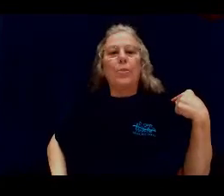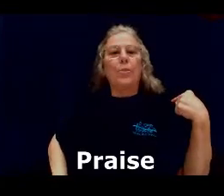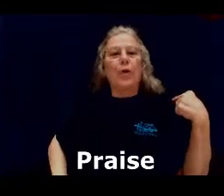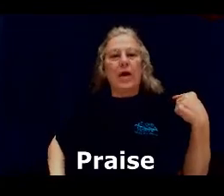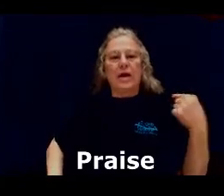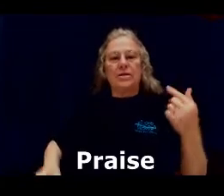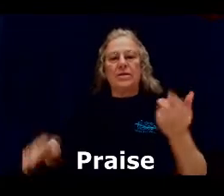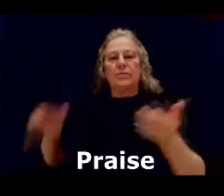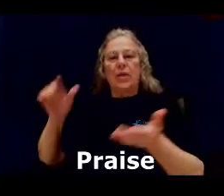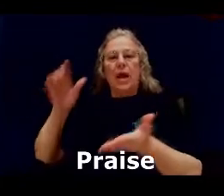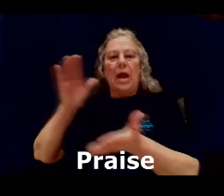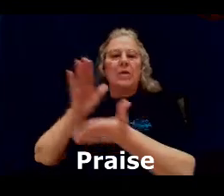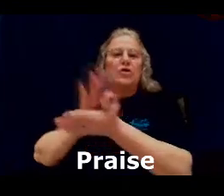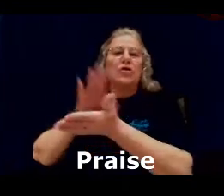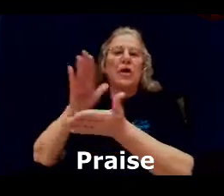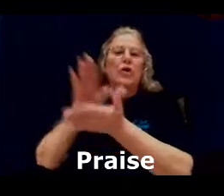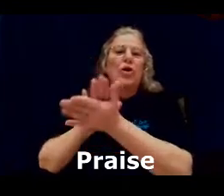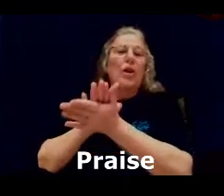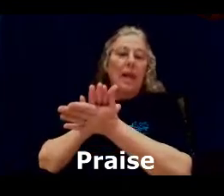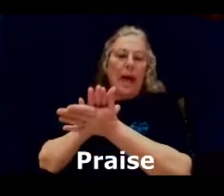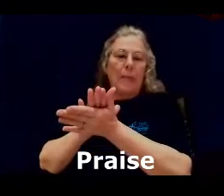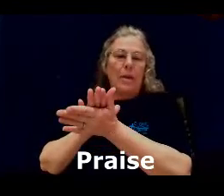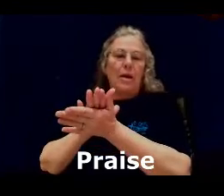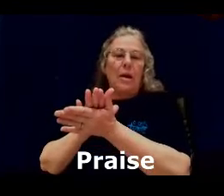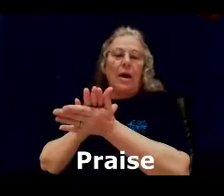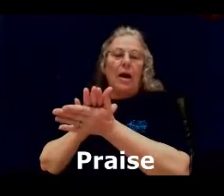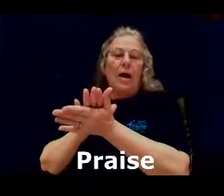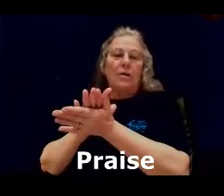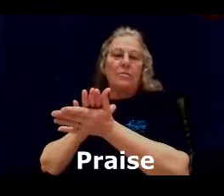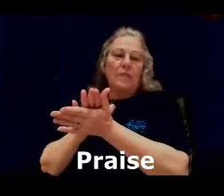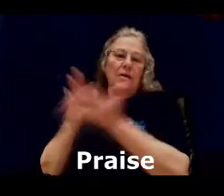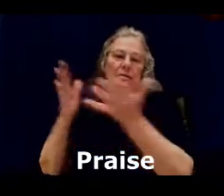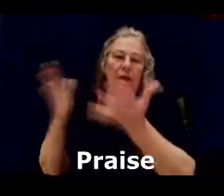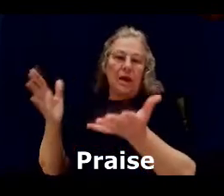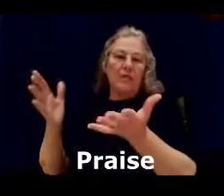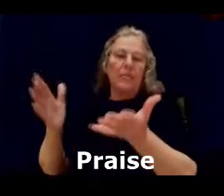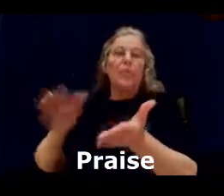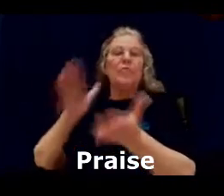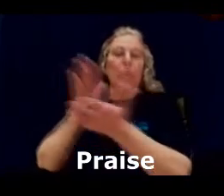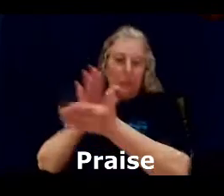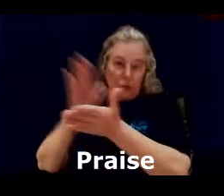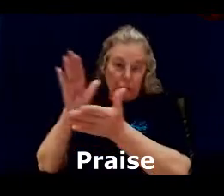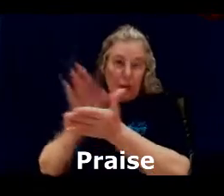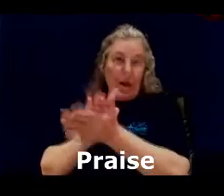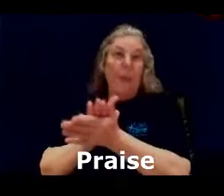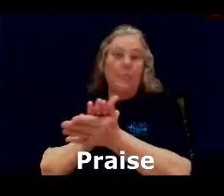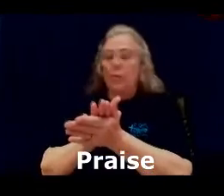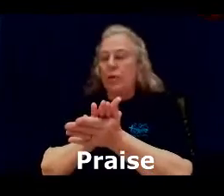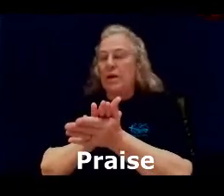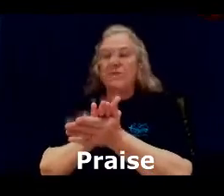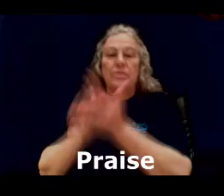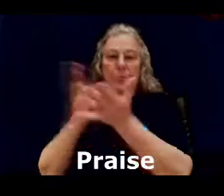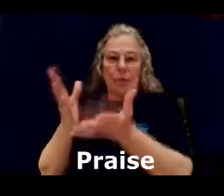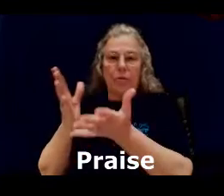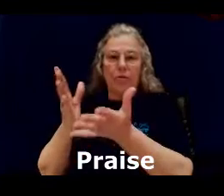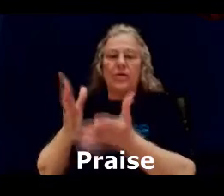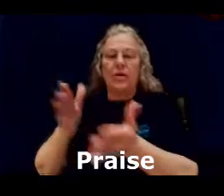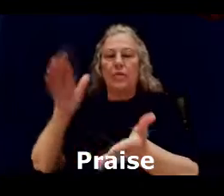Praise. And it's just like you're clapping. At the end of a performance, you clap to praise the people who've done the